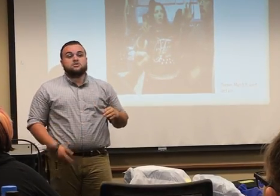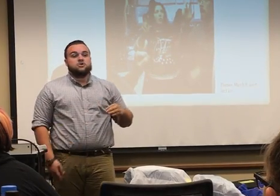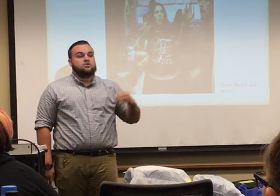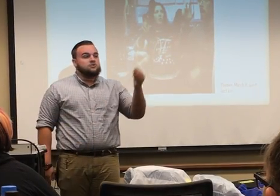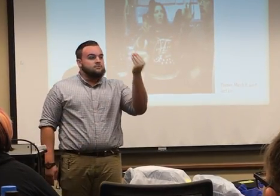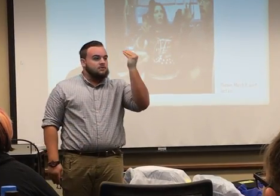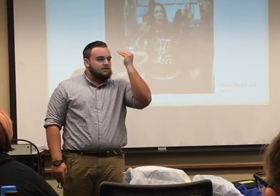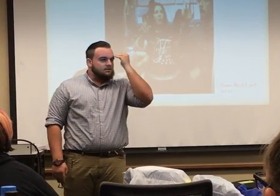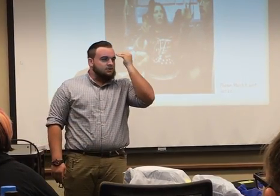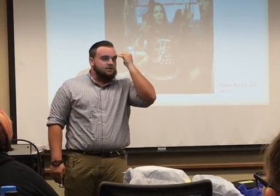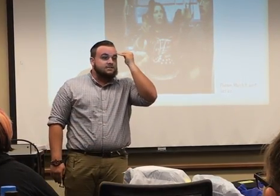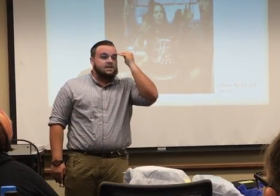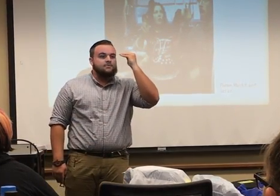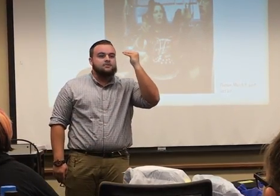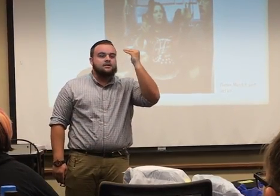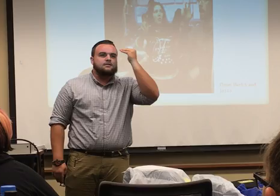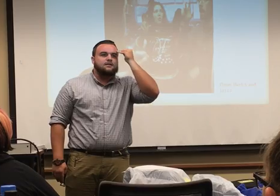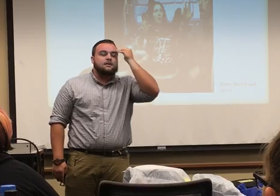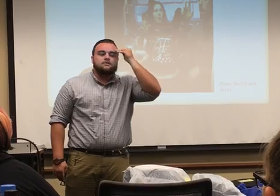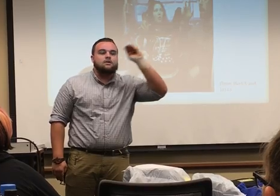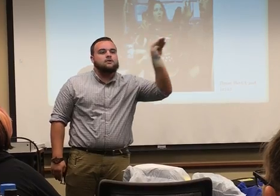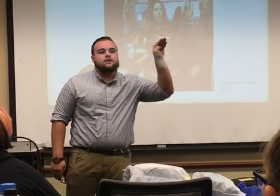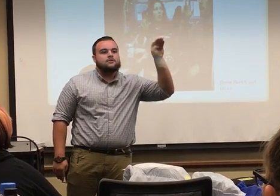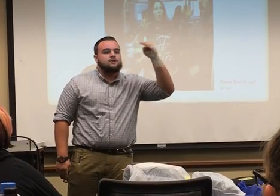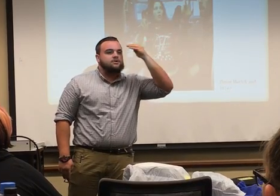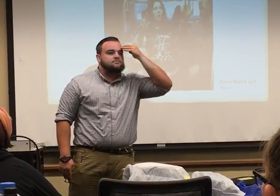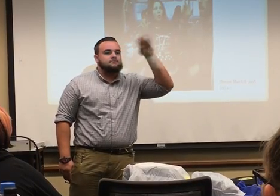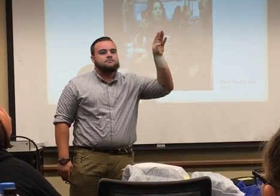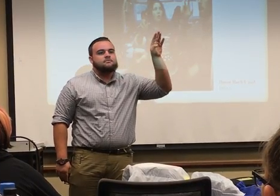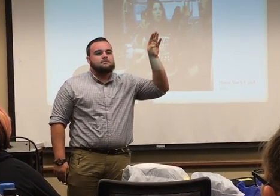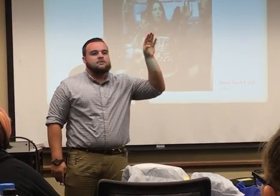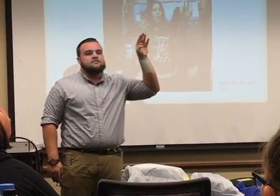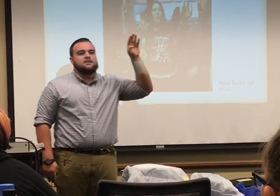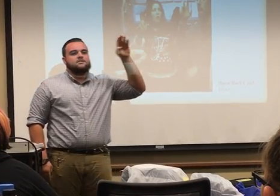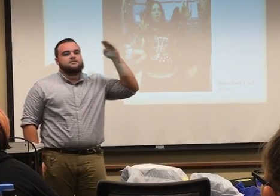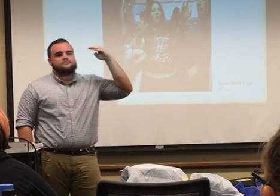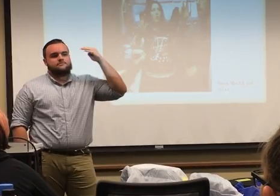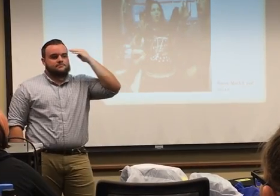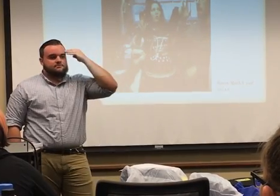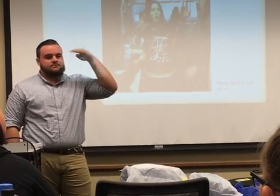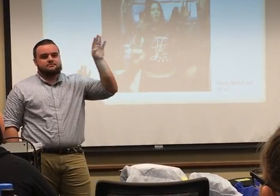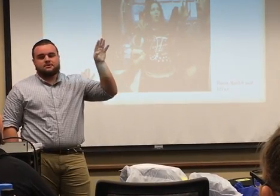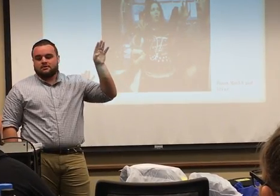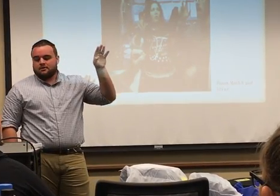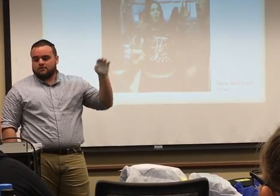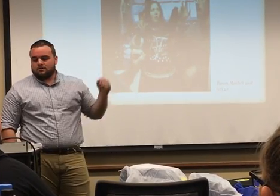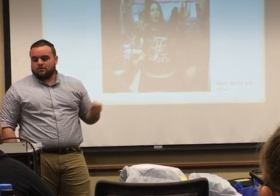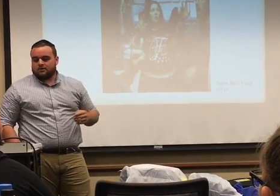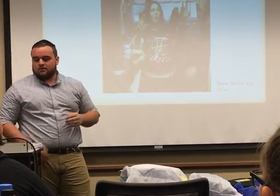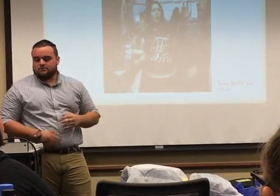don't know. It's like you're about to tap it. Like, uh, no, I don't know it. It's not in there. Don't know it at all.